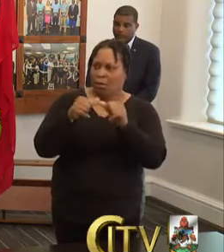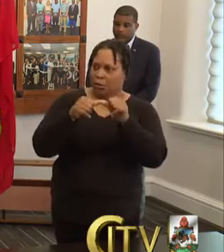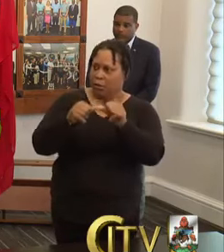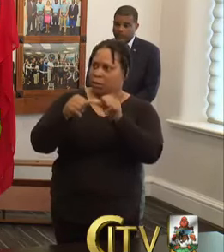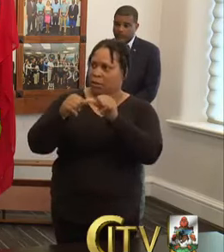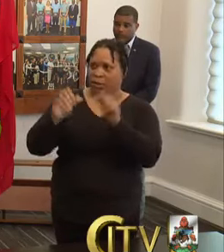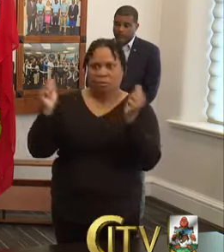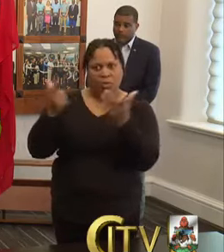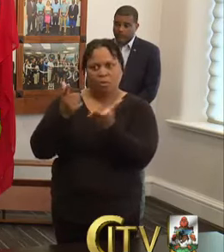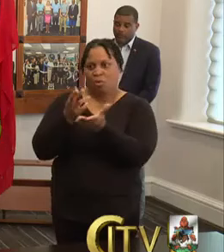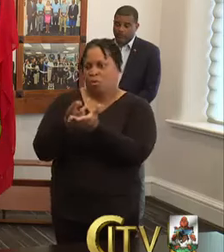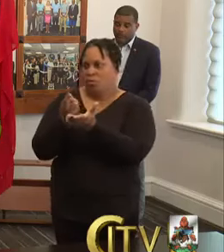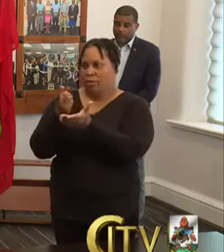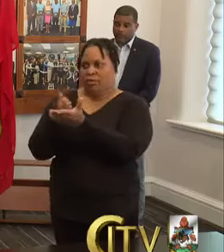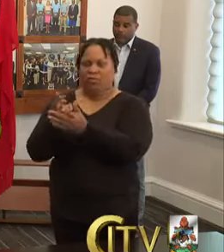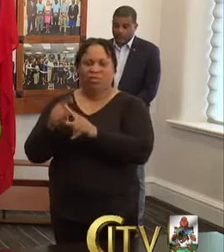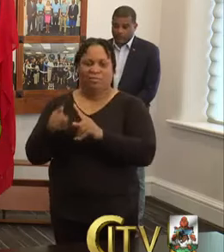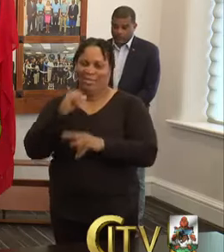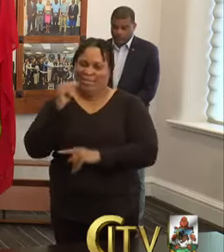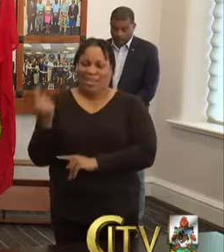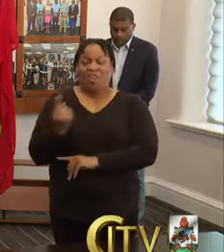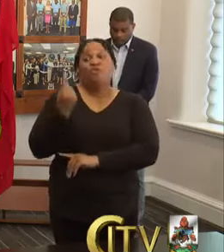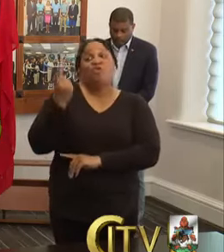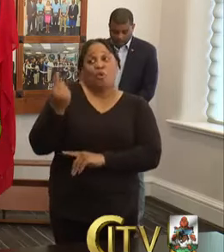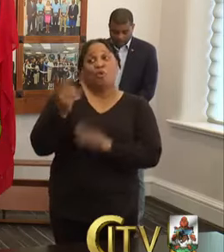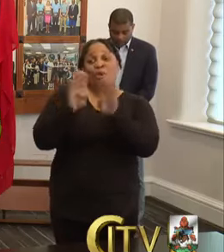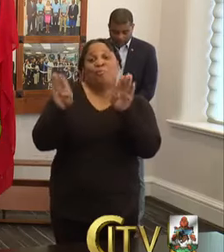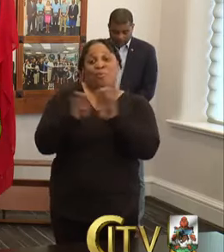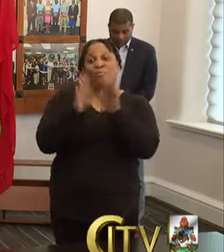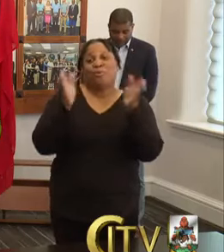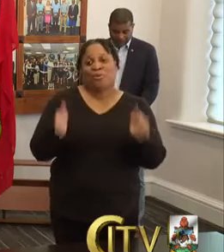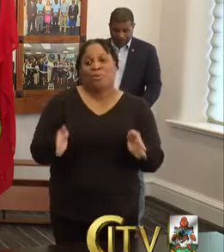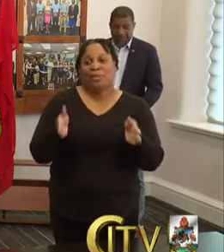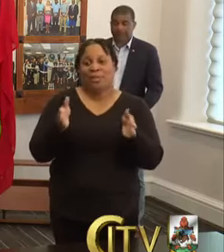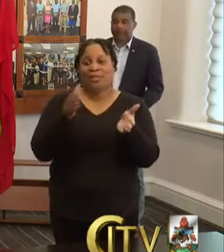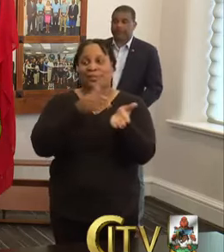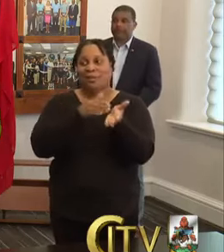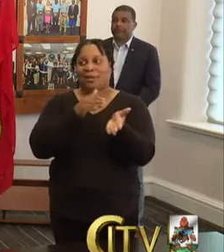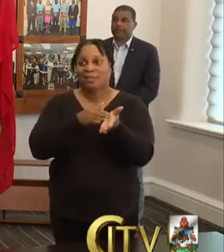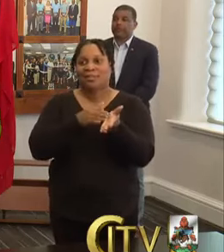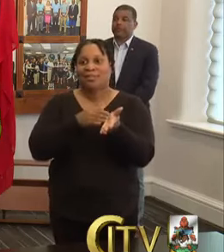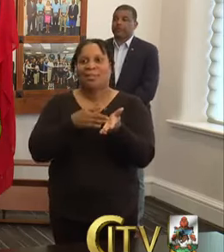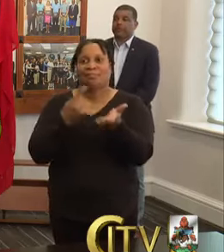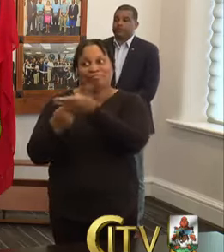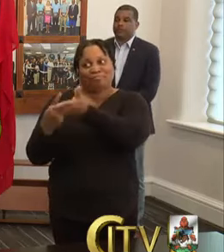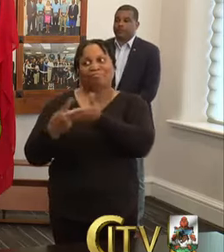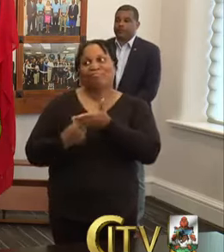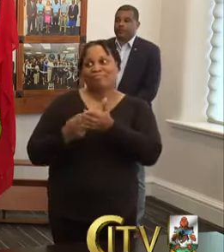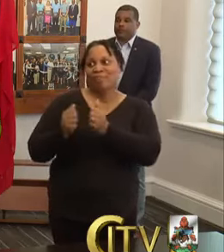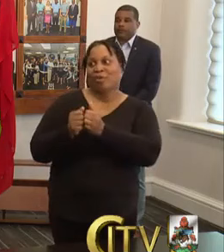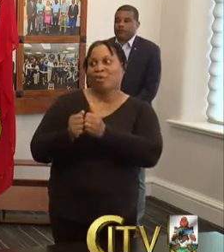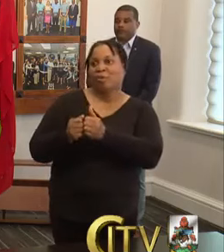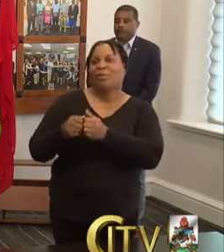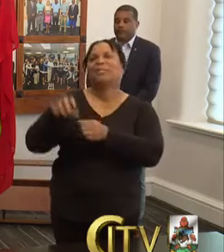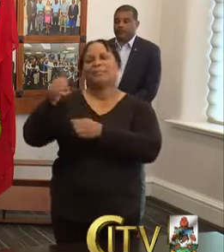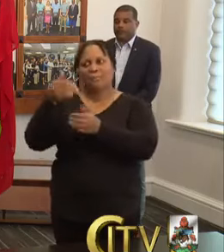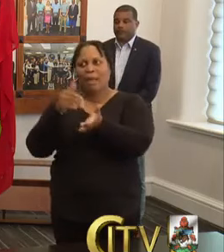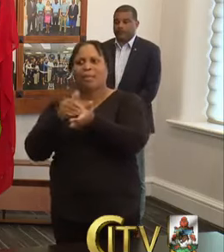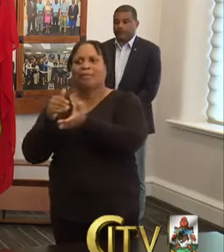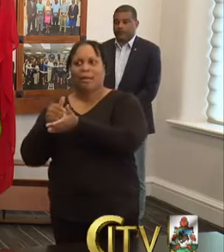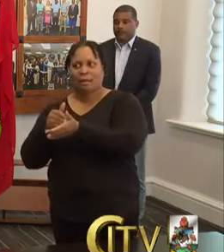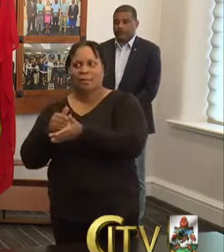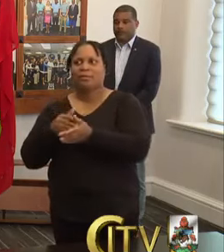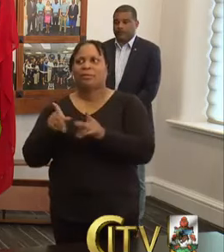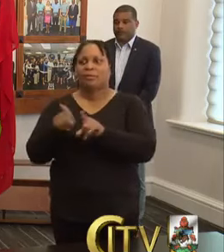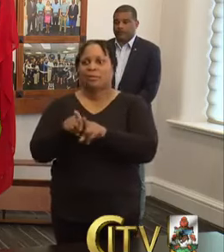resources. But Dr. Weldon is not the only, uh, Bermudian doctor overseas that we're referring to, um, in different things. There's been other doctors as well.